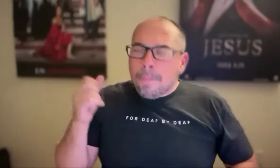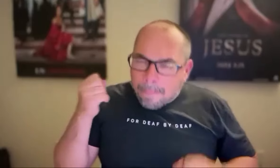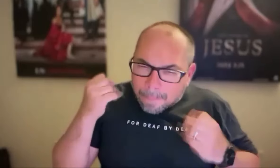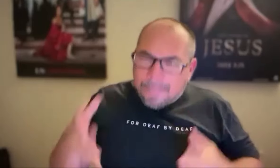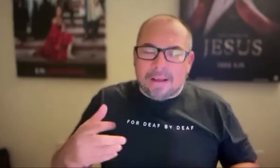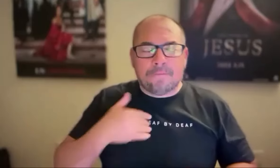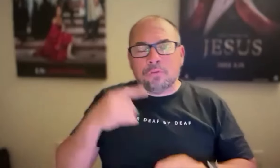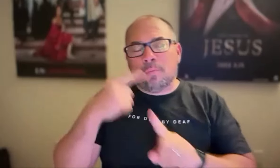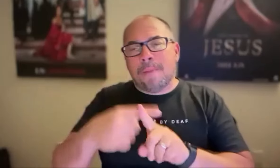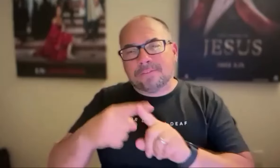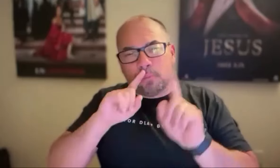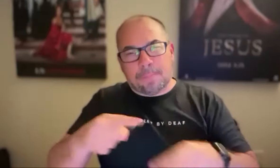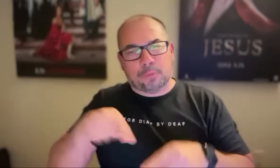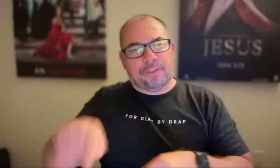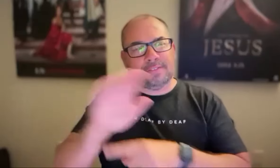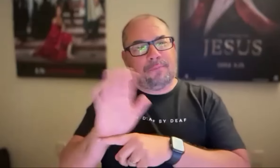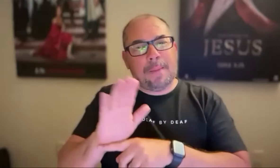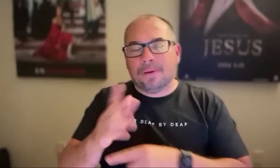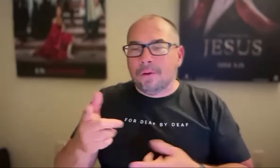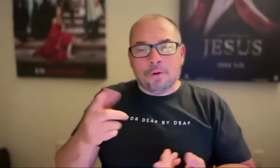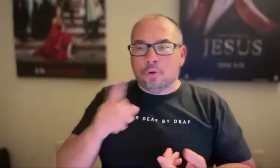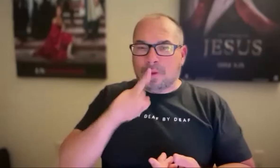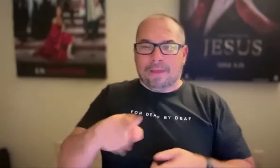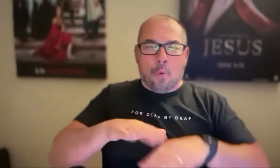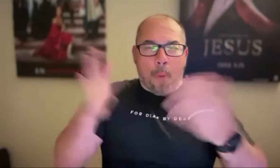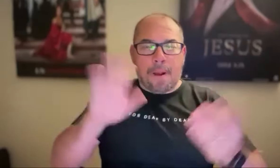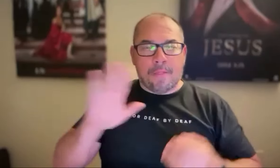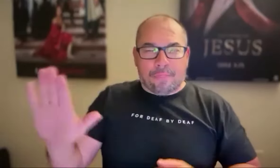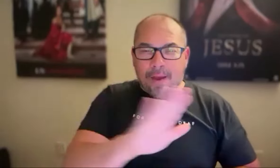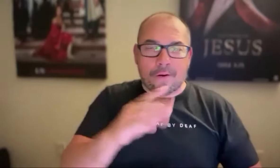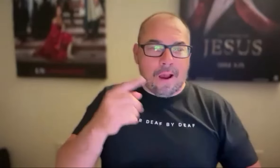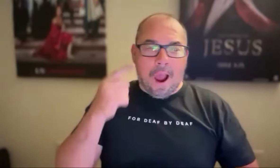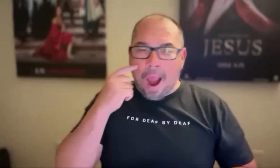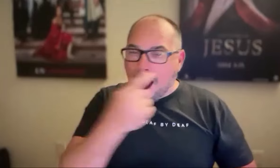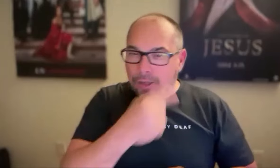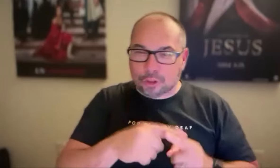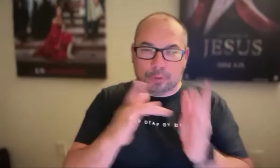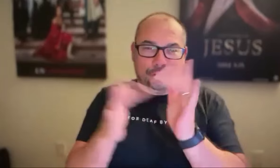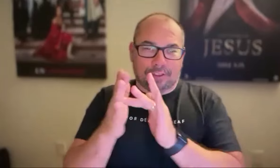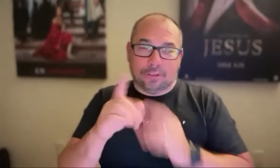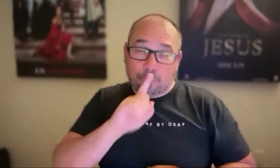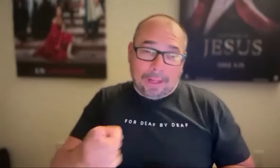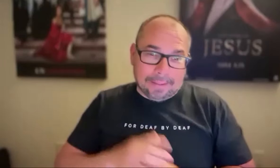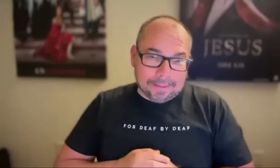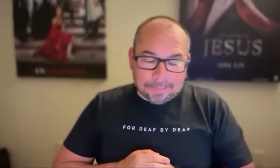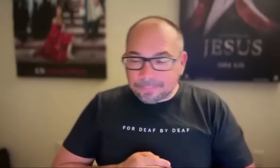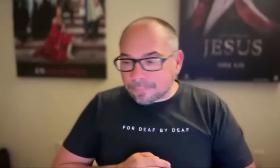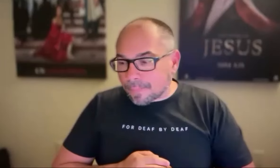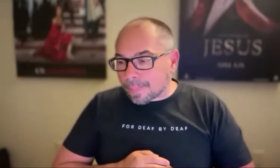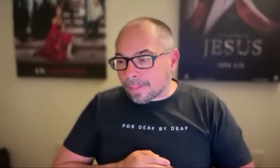different responses, but all of them very positive to this movie. It's opened people's eyes to Jesus, the